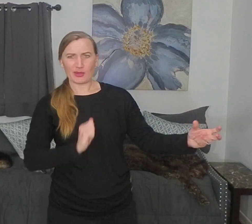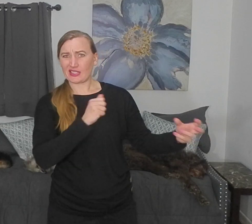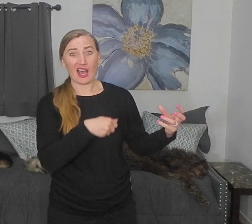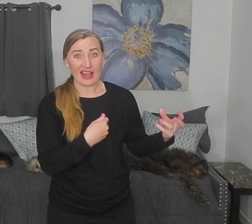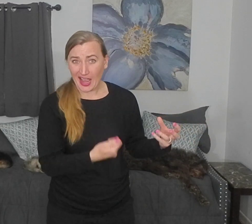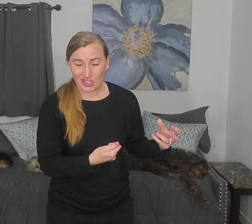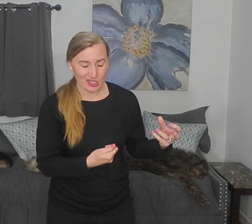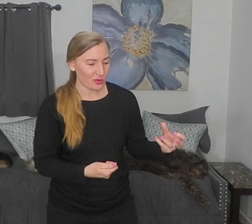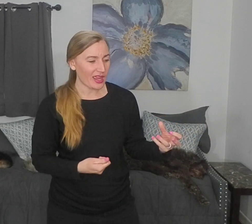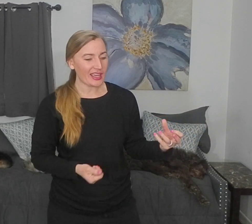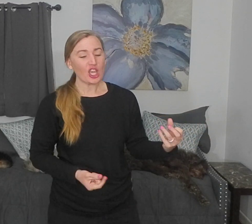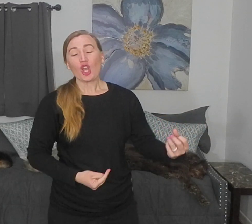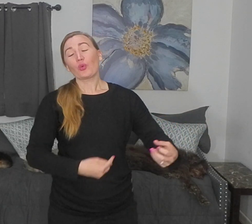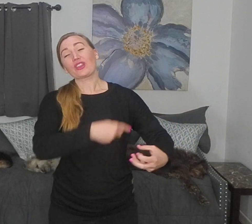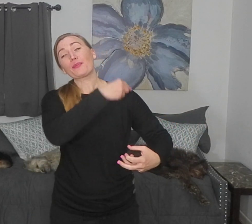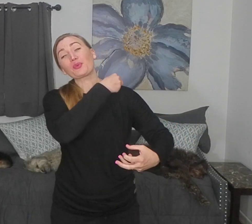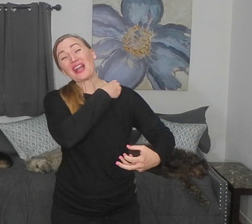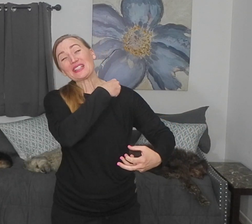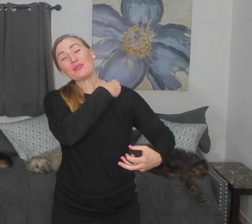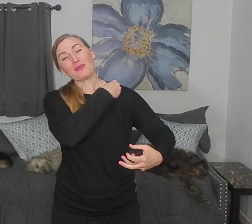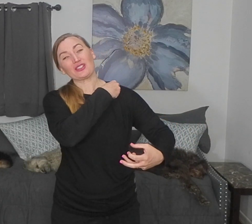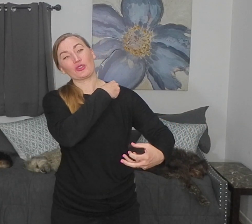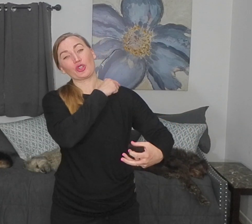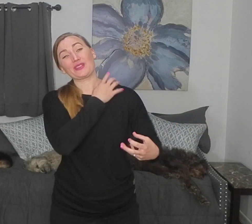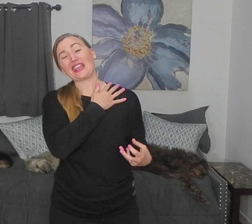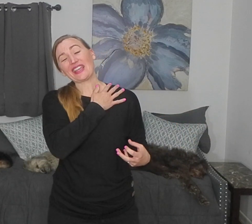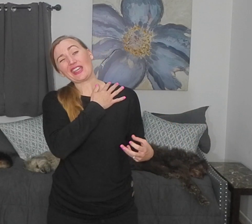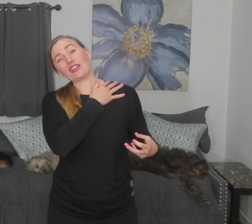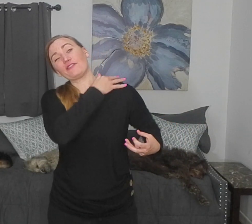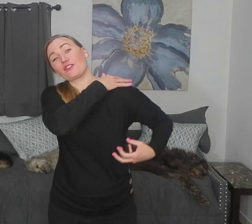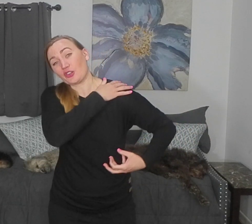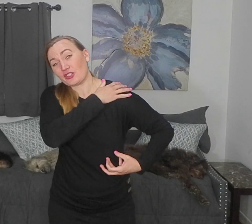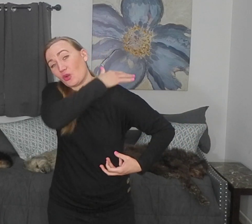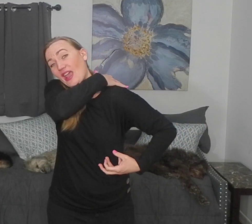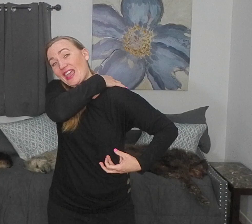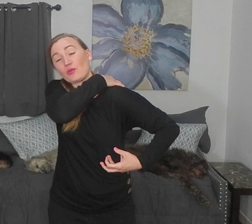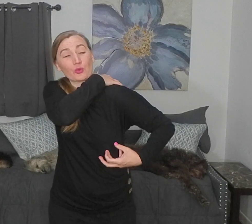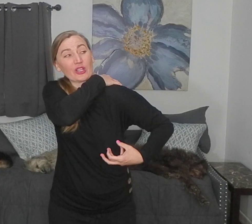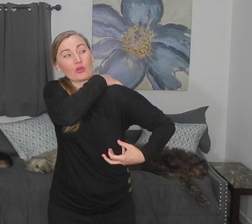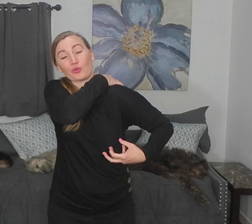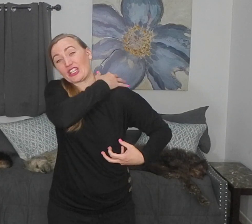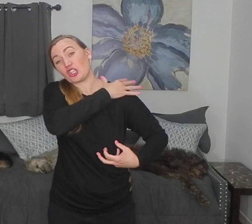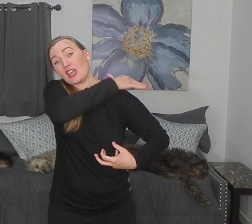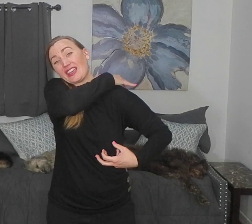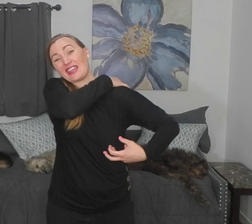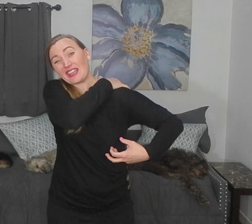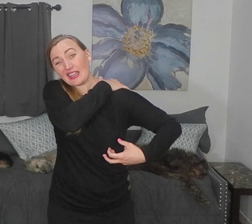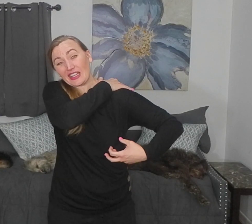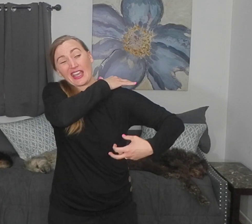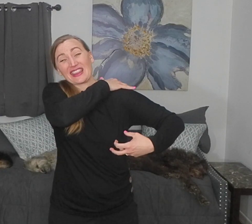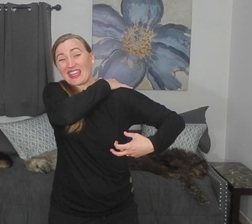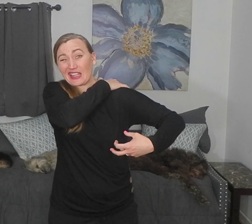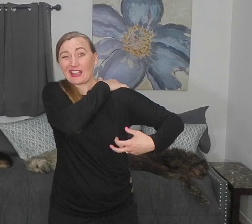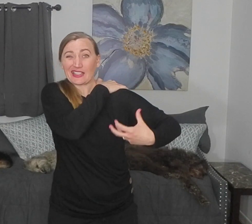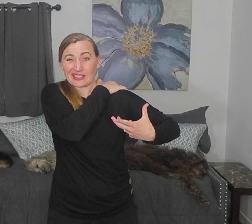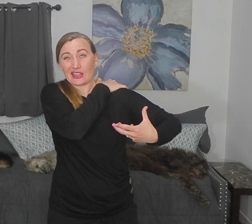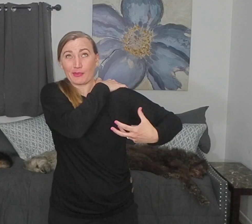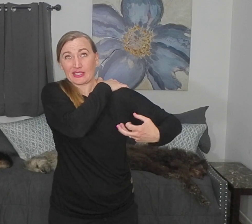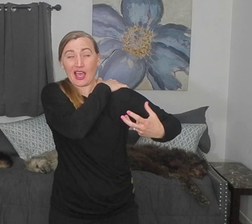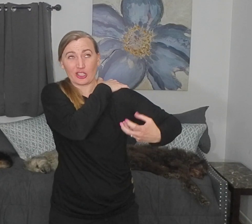baton action, okay, where the proximal muscle groups, they kick in first, okay, when we go to reach. Kick in, they then like send the baton,